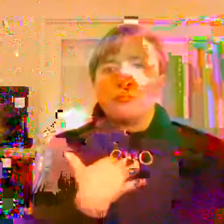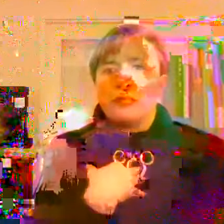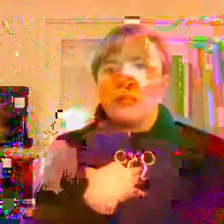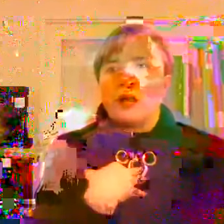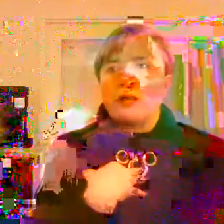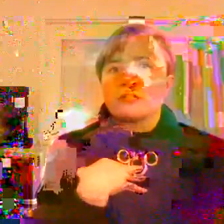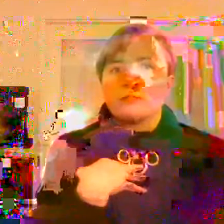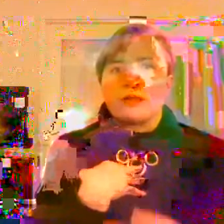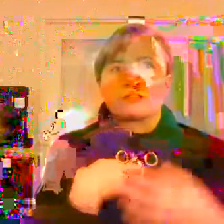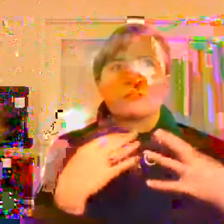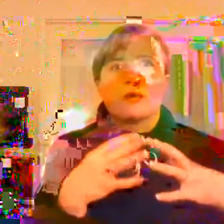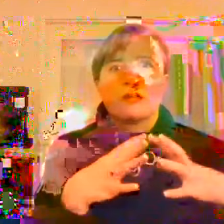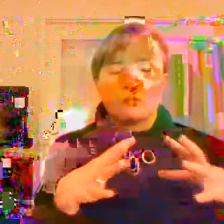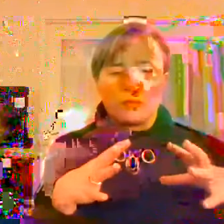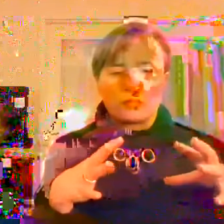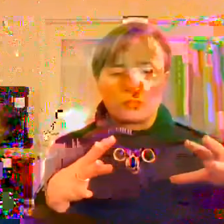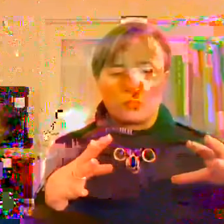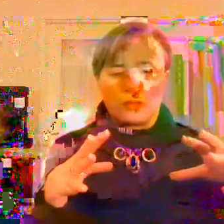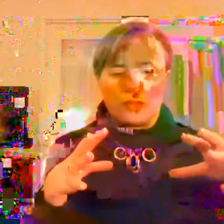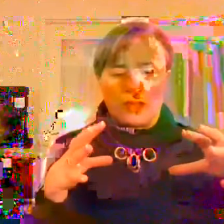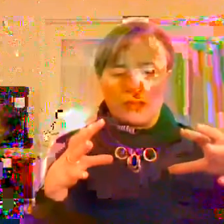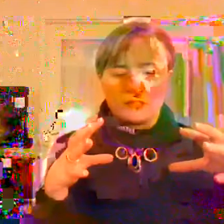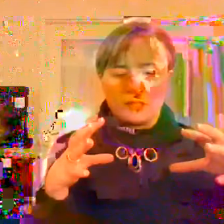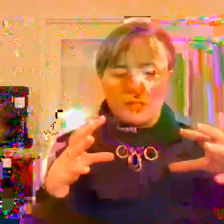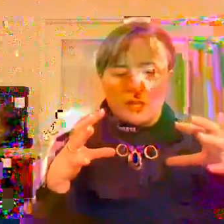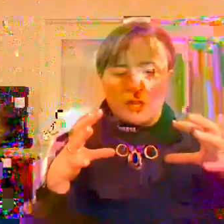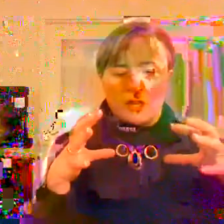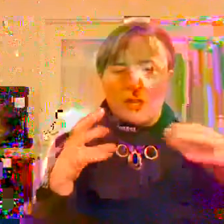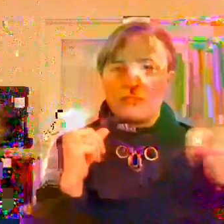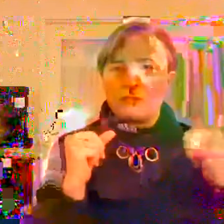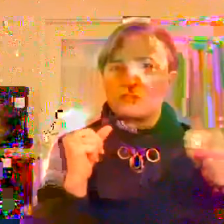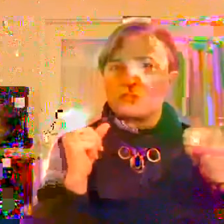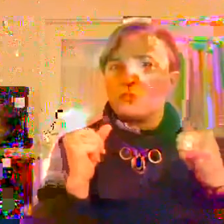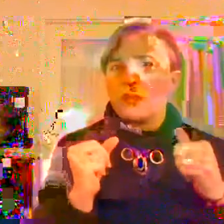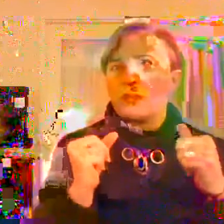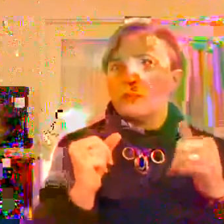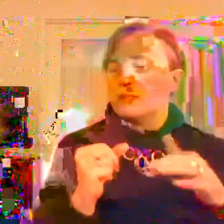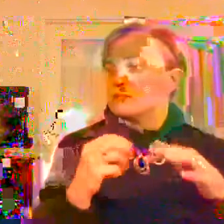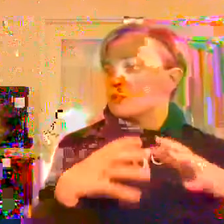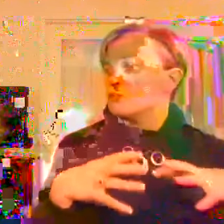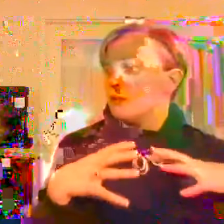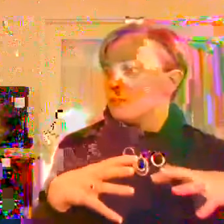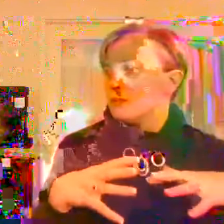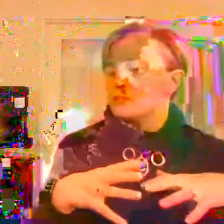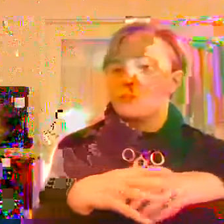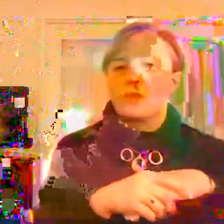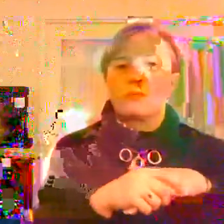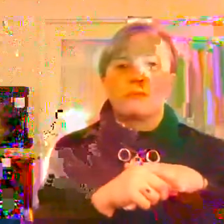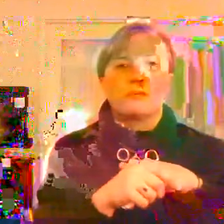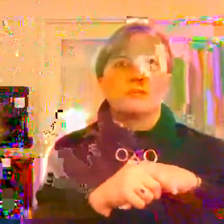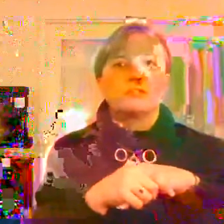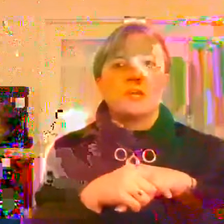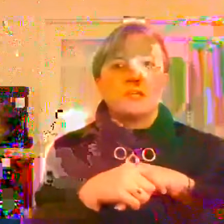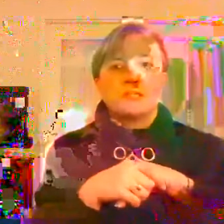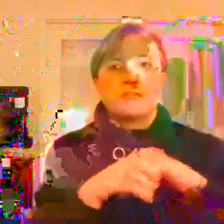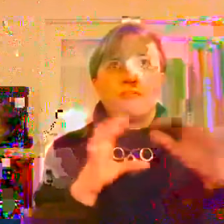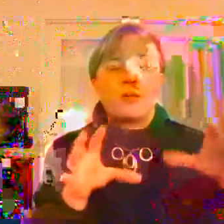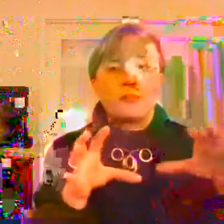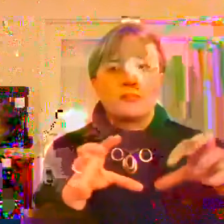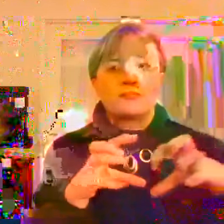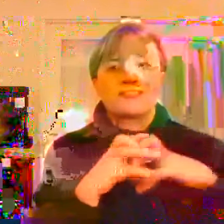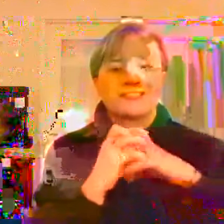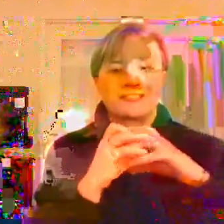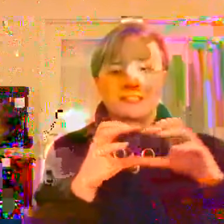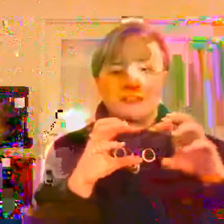I know for me, I was in a mastermind in which we had, uh, I think it was 20 minutes. So 20 minutes where we would take